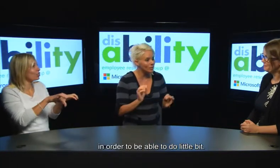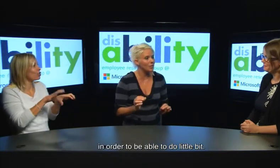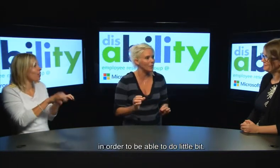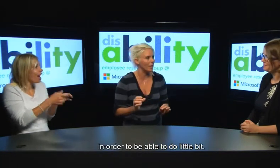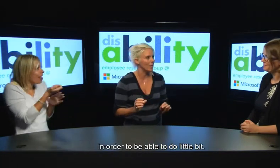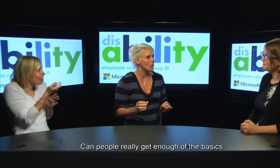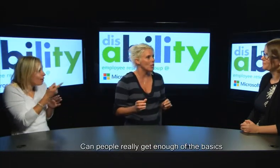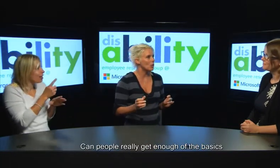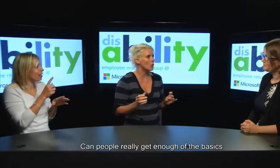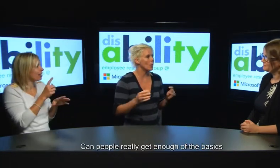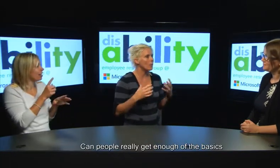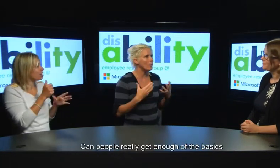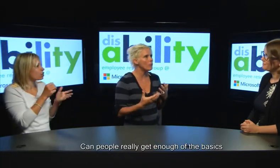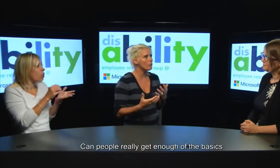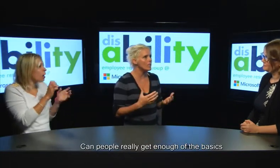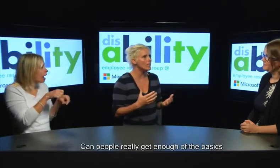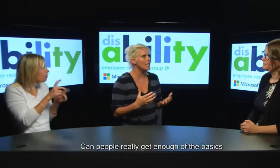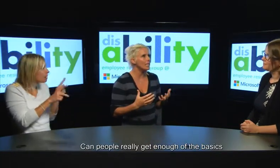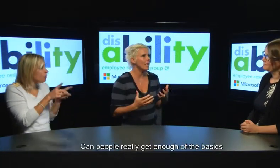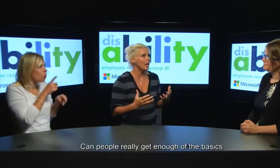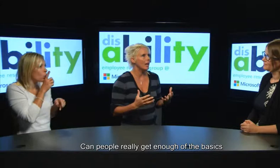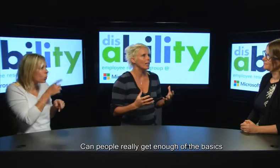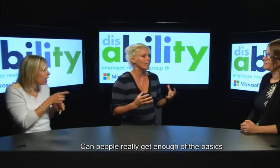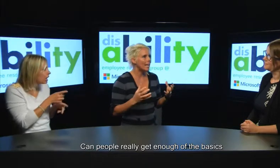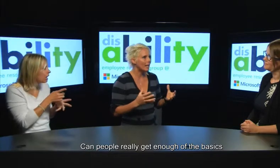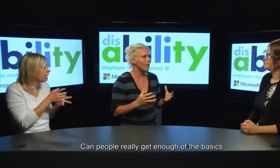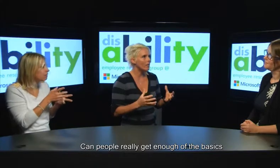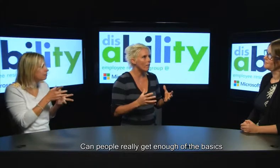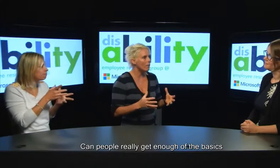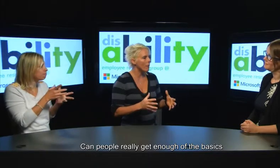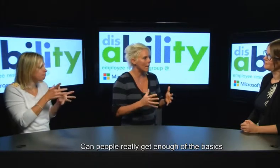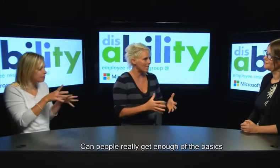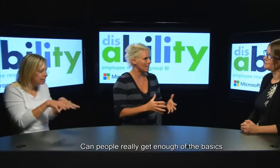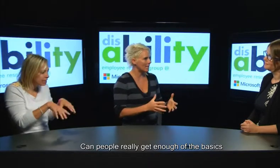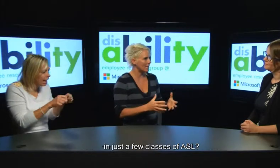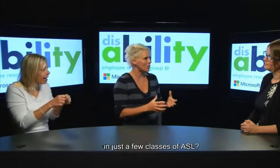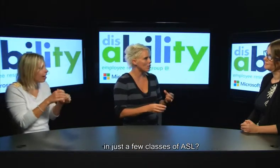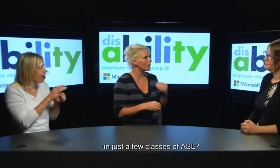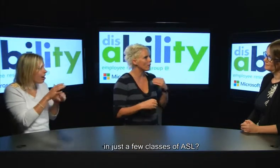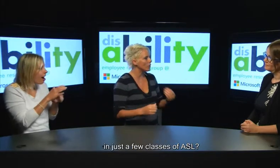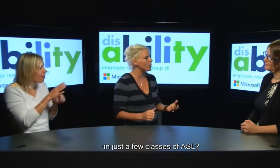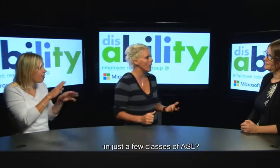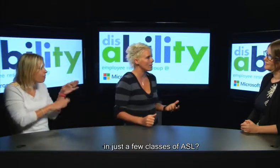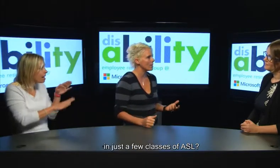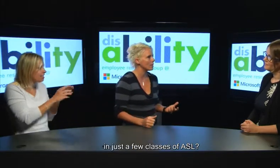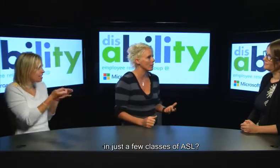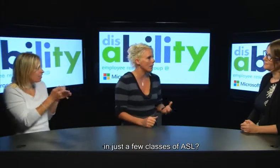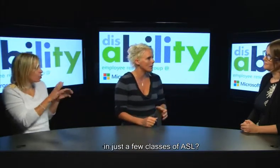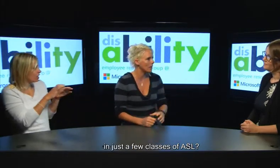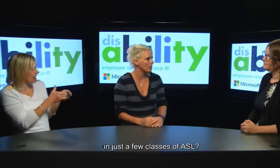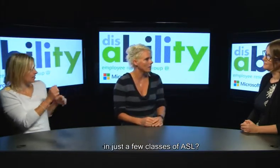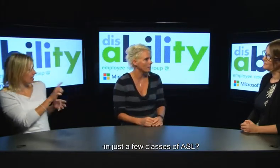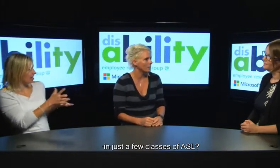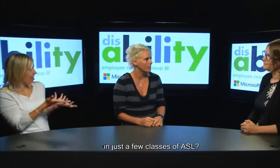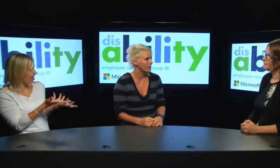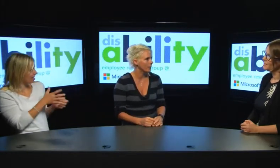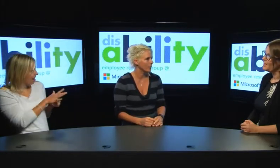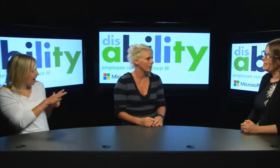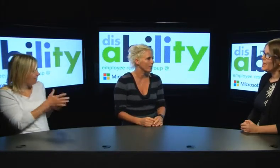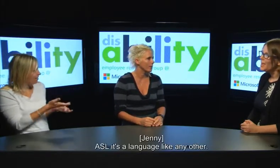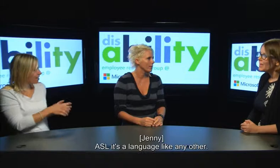to just do it a little bit so can people really get enough of the basics in just a few classes of ASL